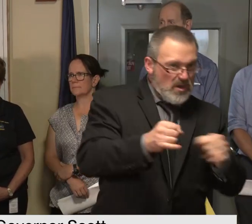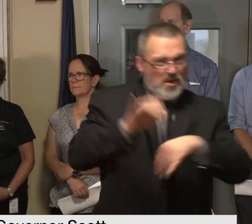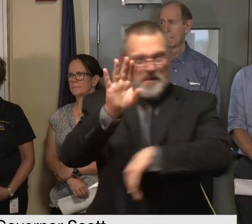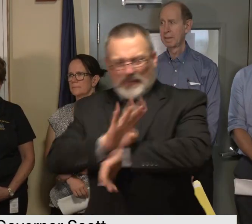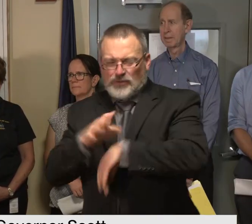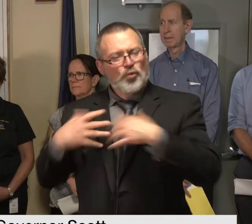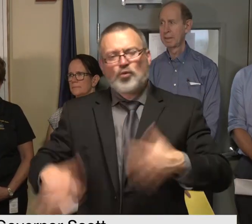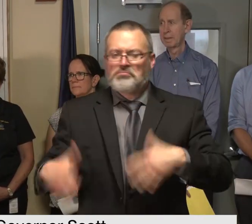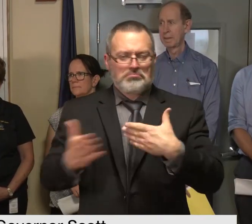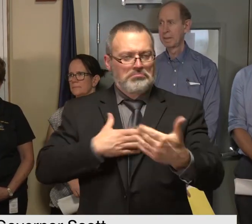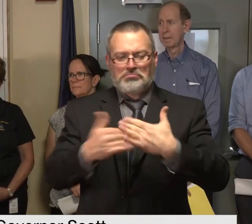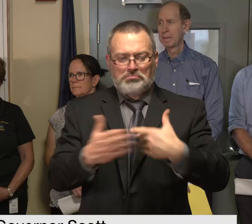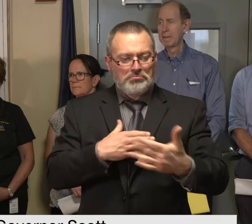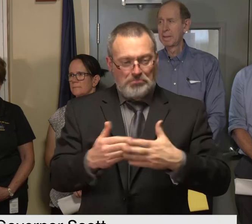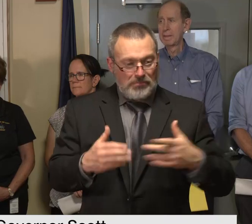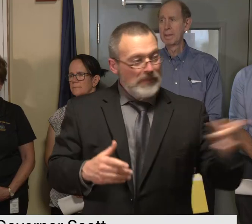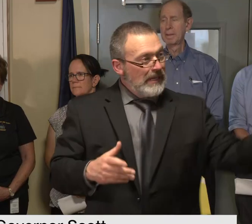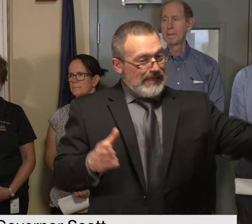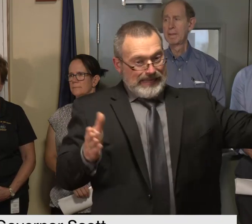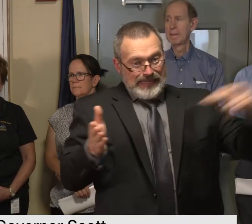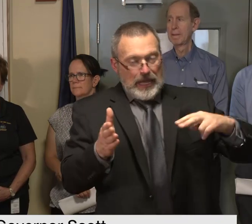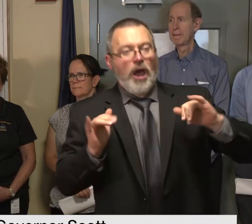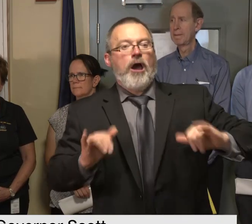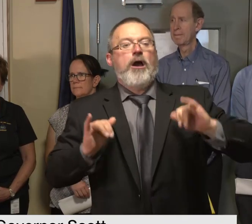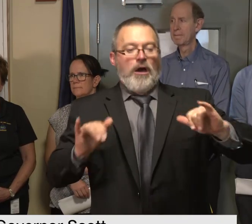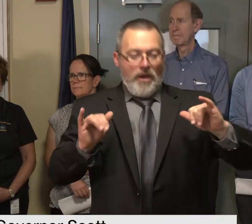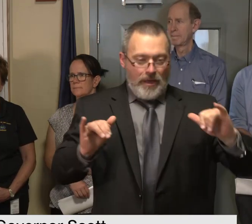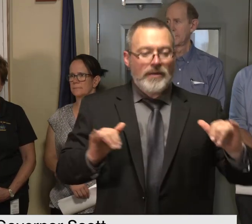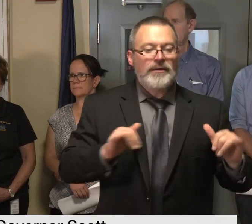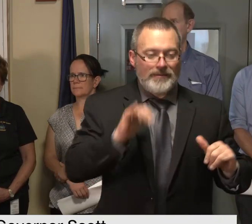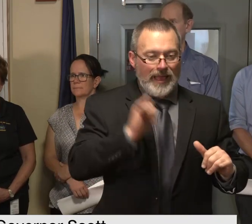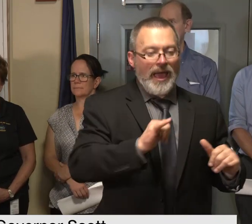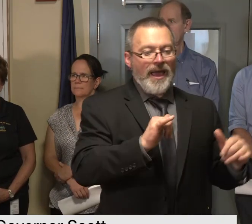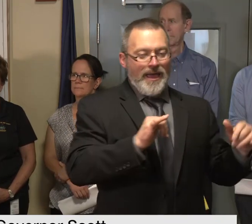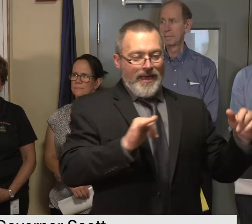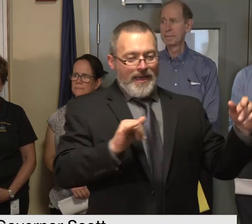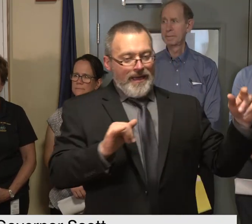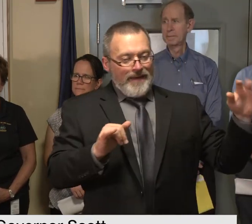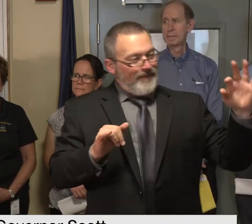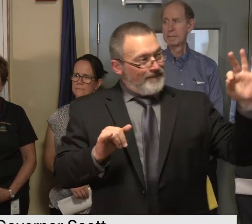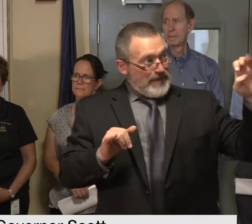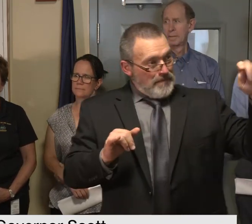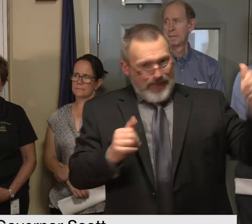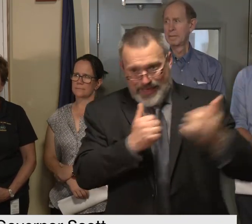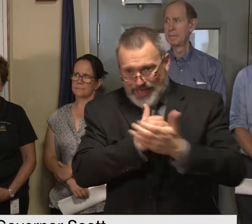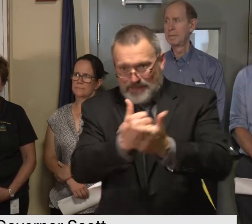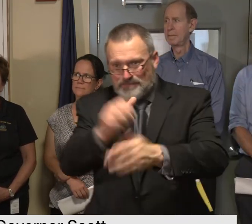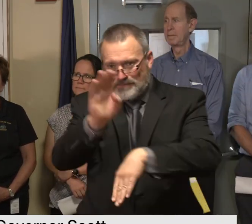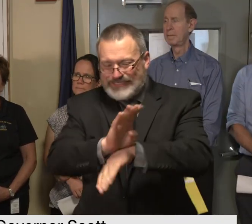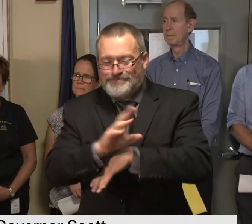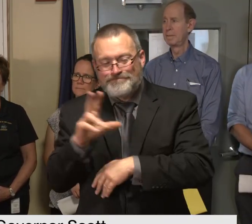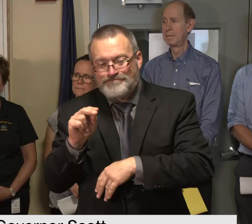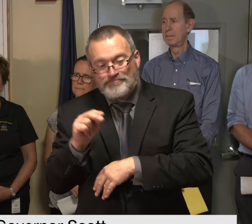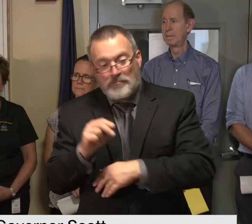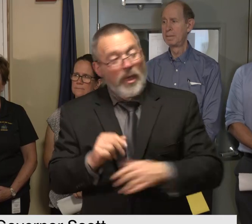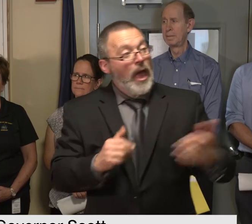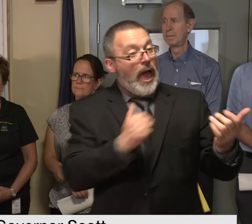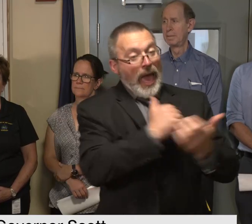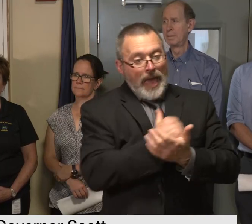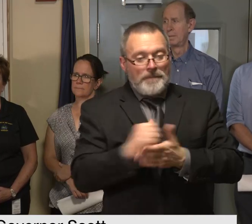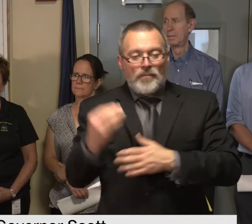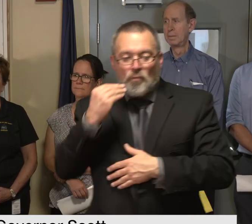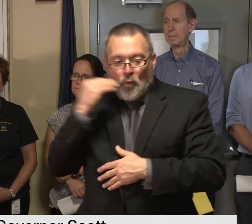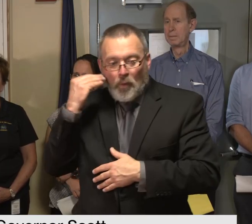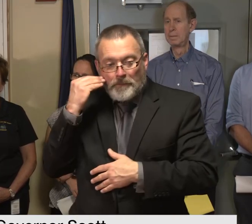and while fema does not does not take care of any business damage there are sba loans